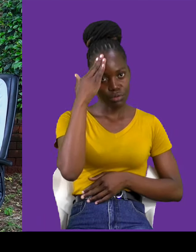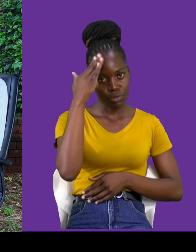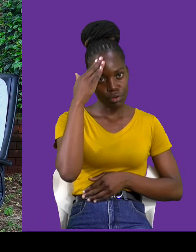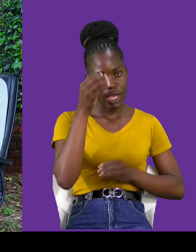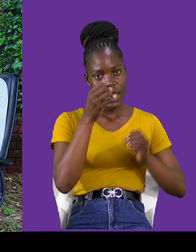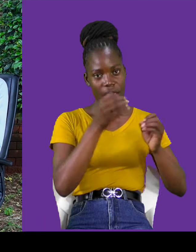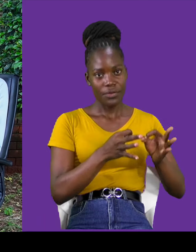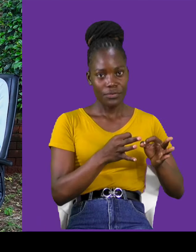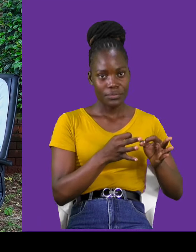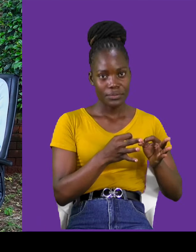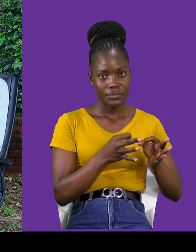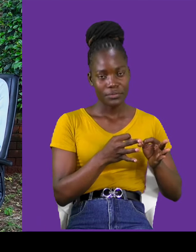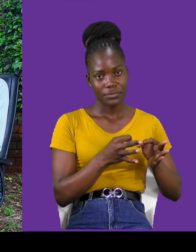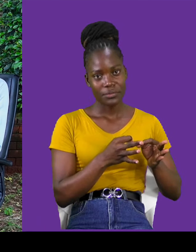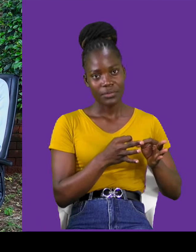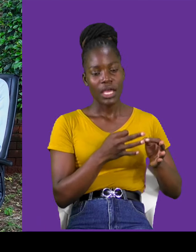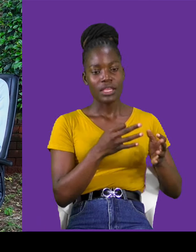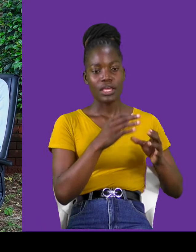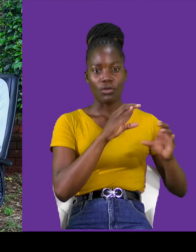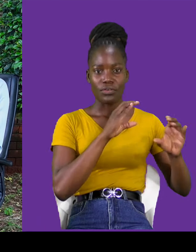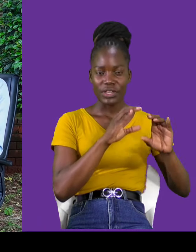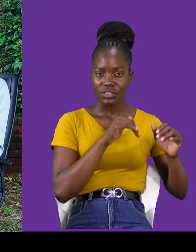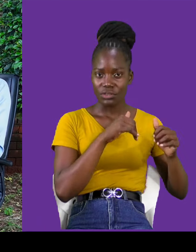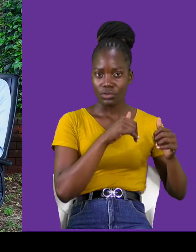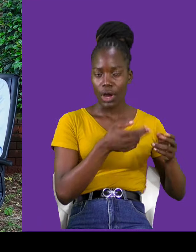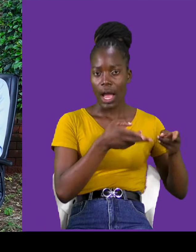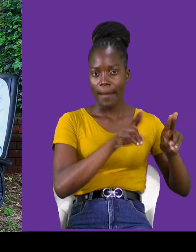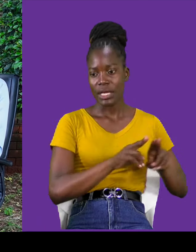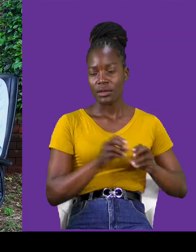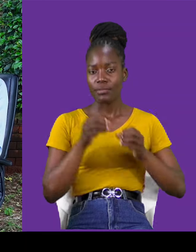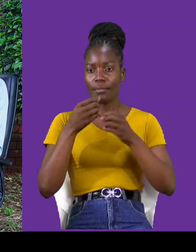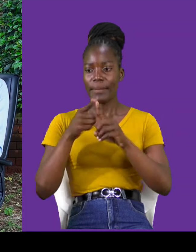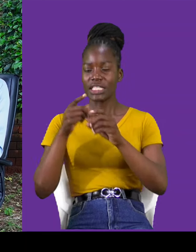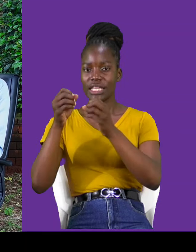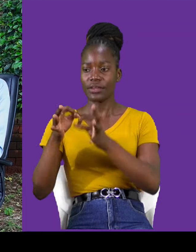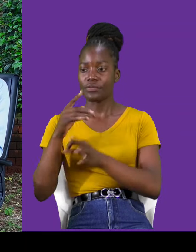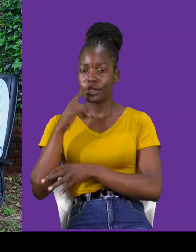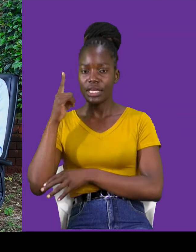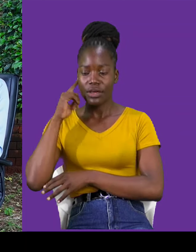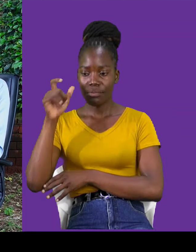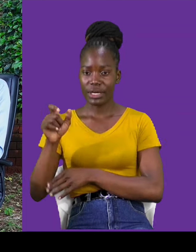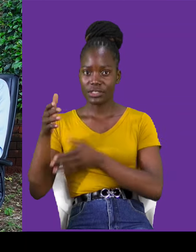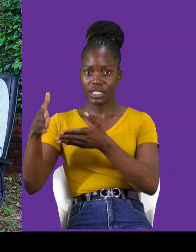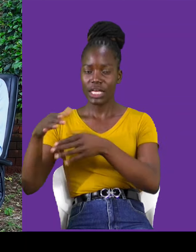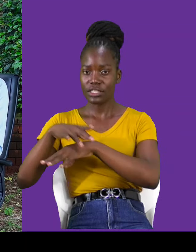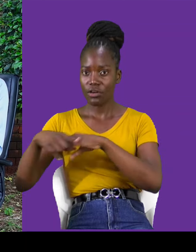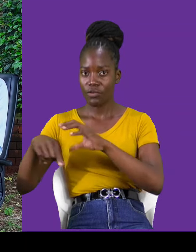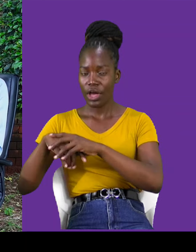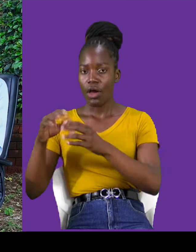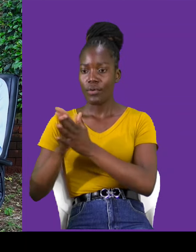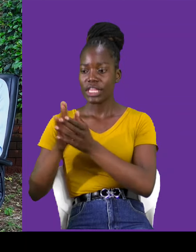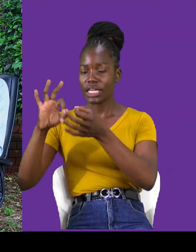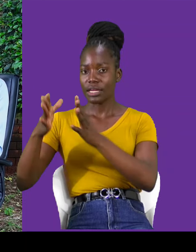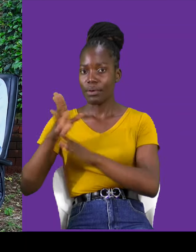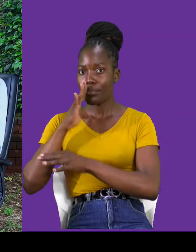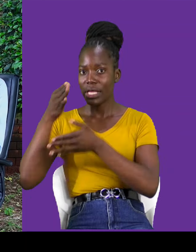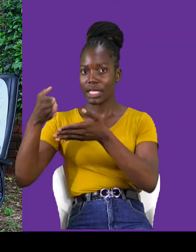But if, if, if the deaf person who is there is comfortable with an interpreter being there, then, you know,